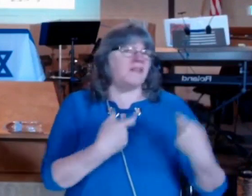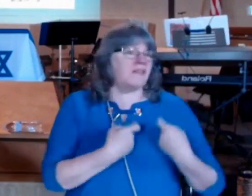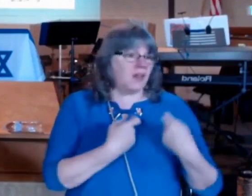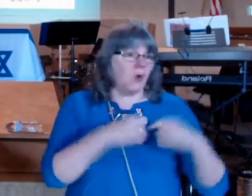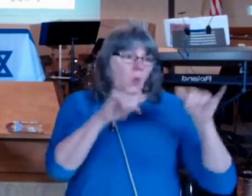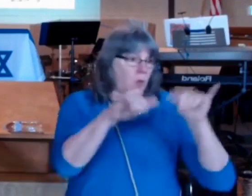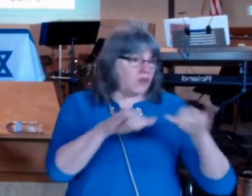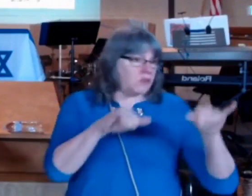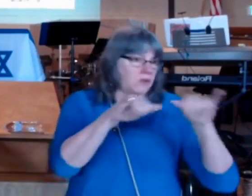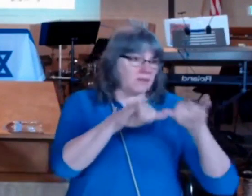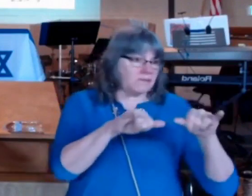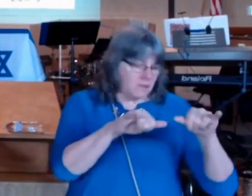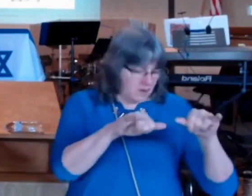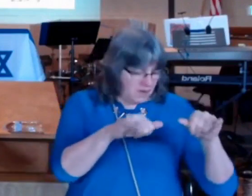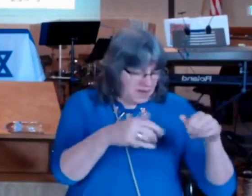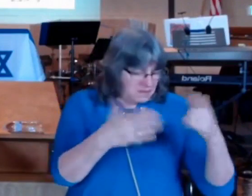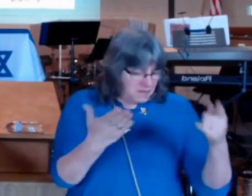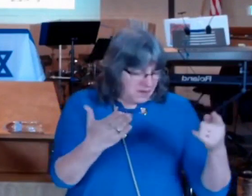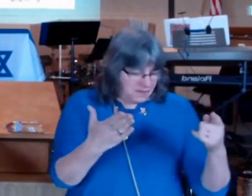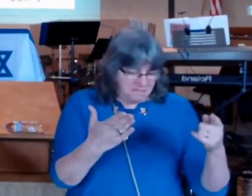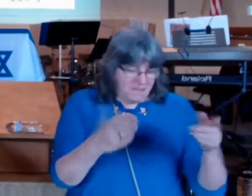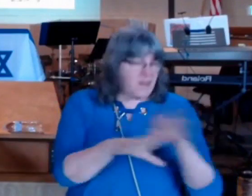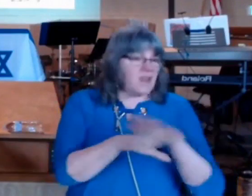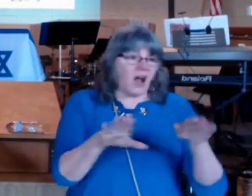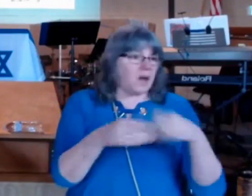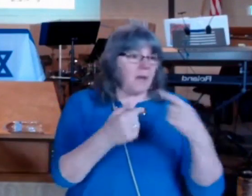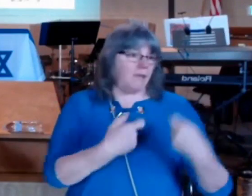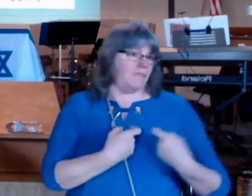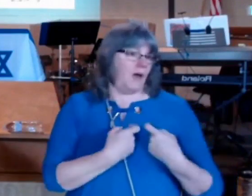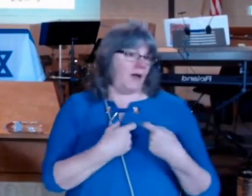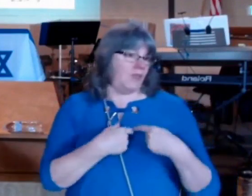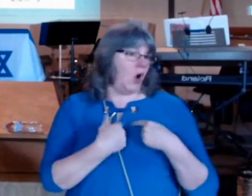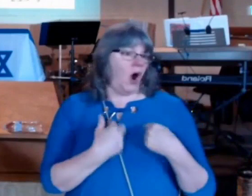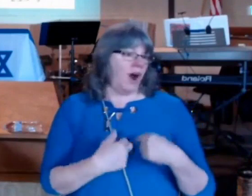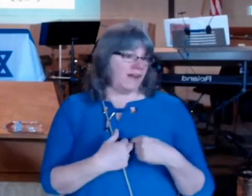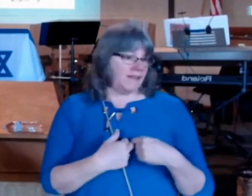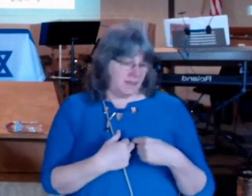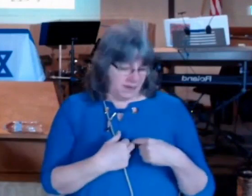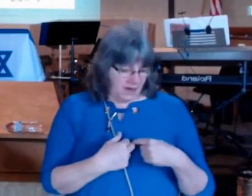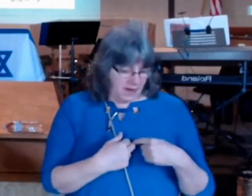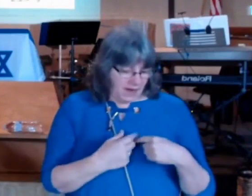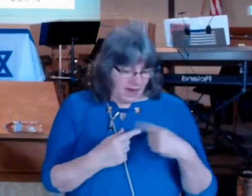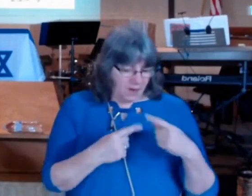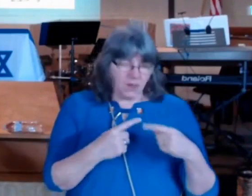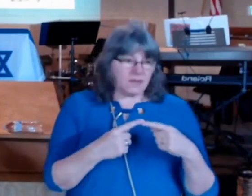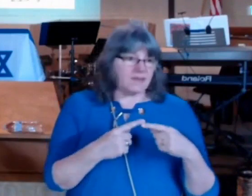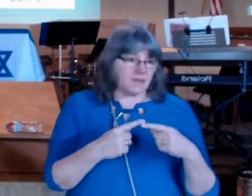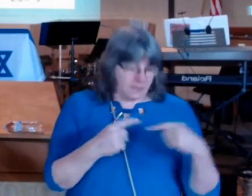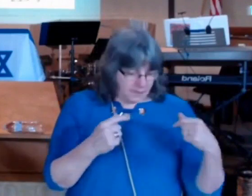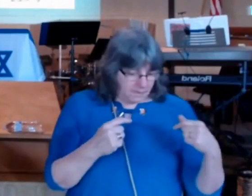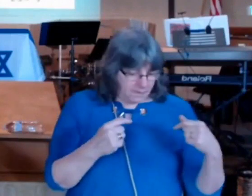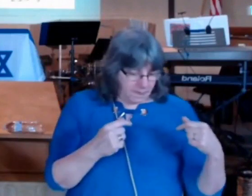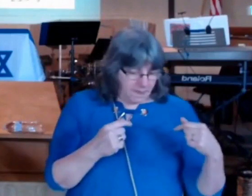on how to treat these things and there is how society sometimes